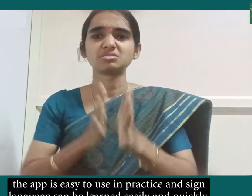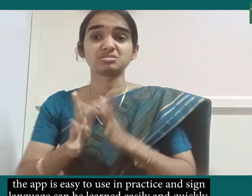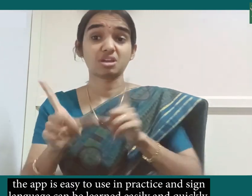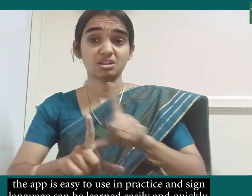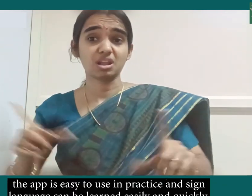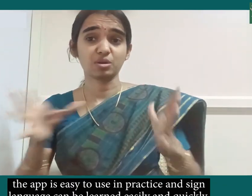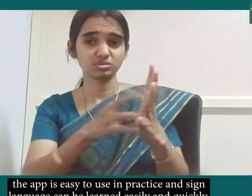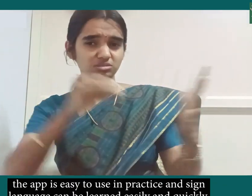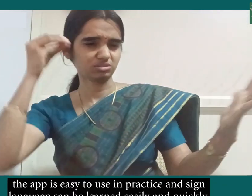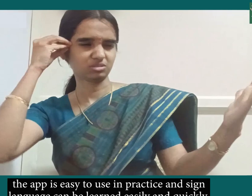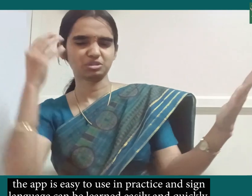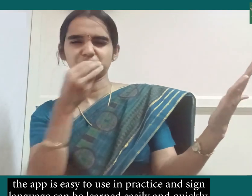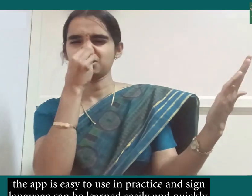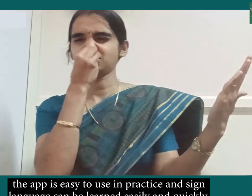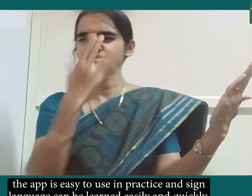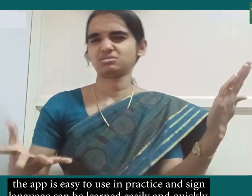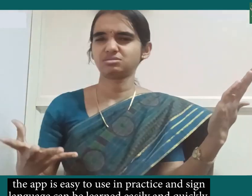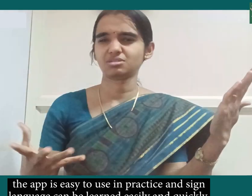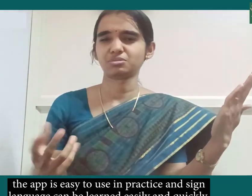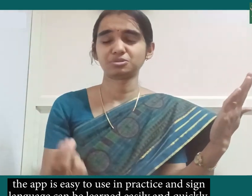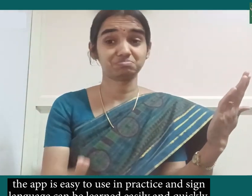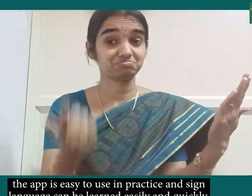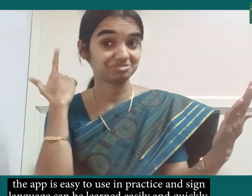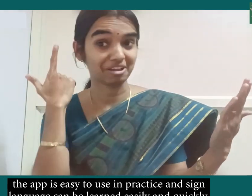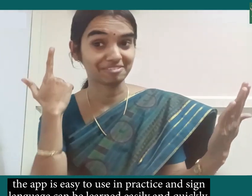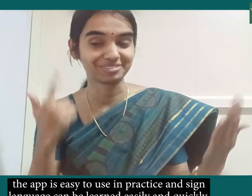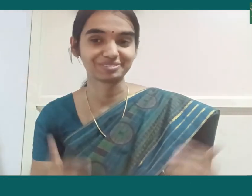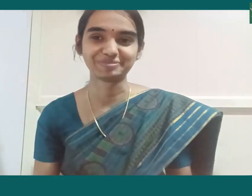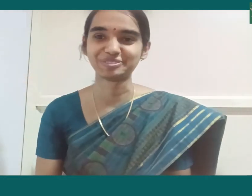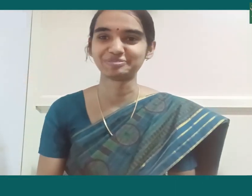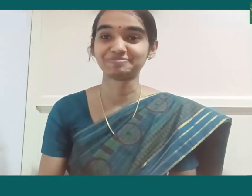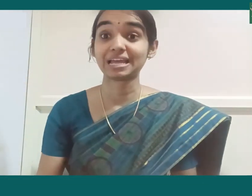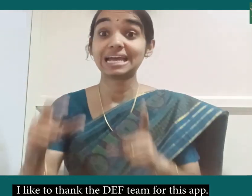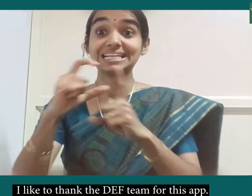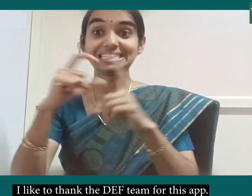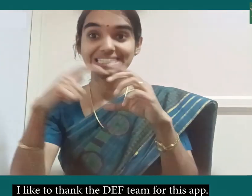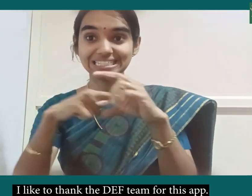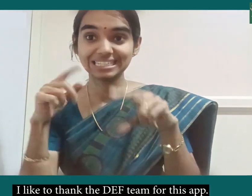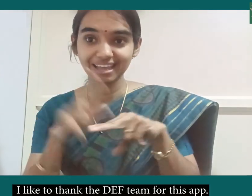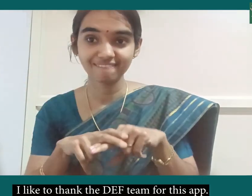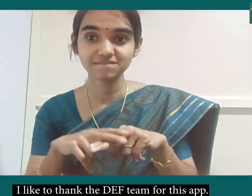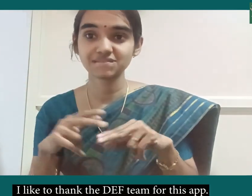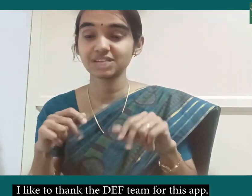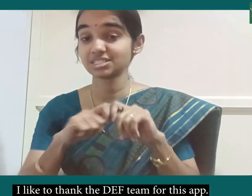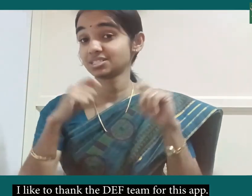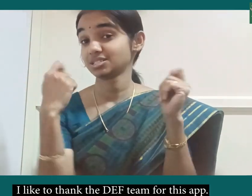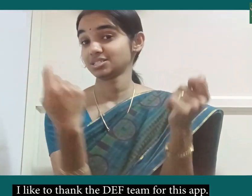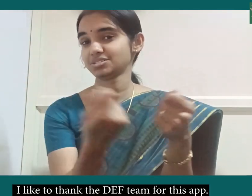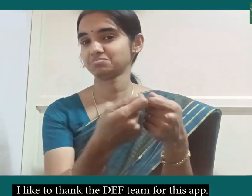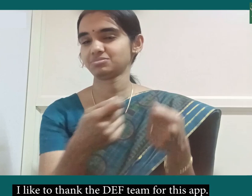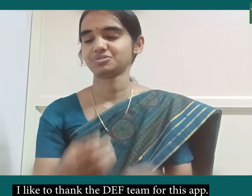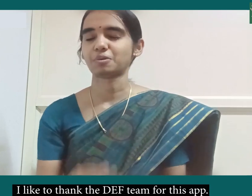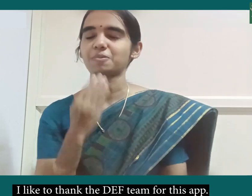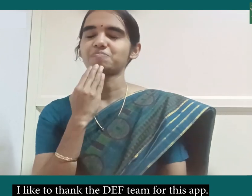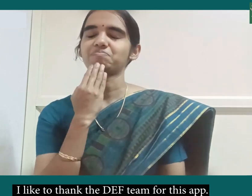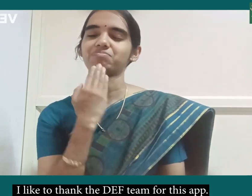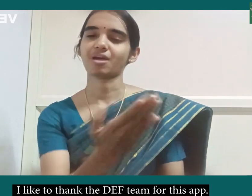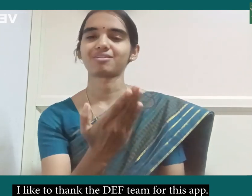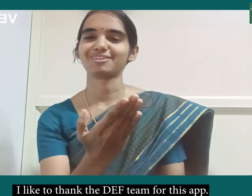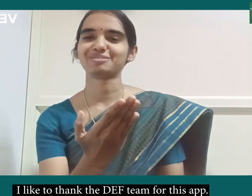in practice and sign language can be learned easily and quickly I I like to thank the DEF team